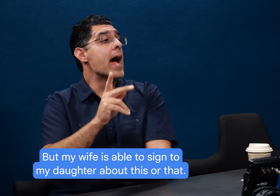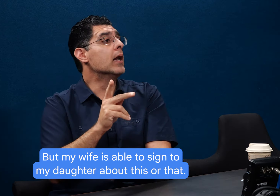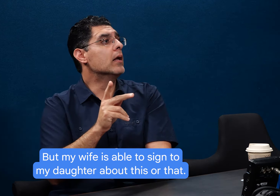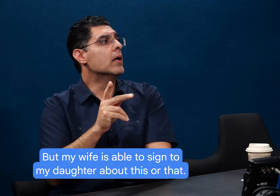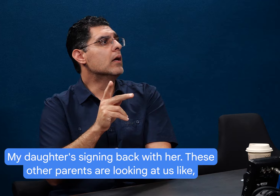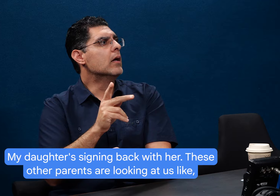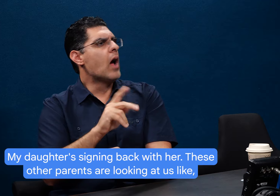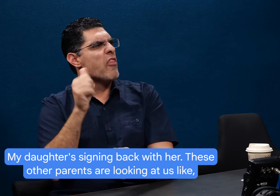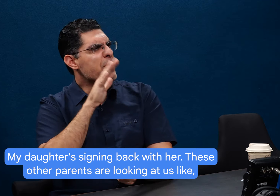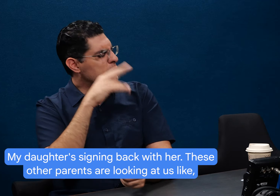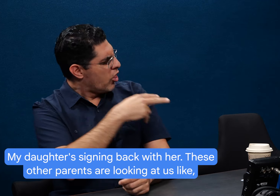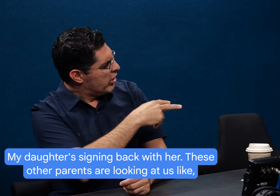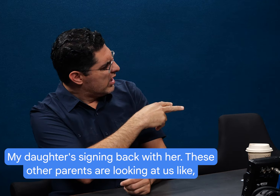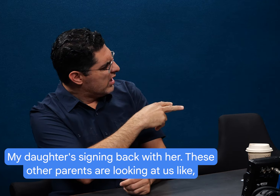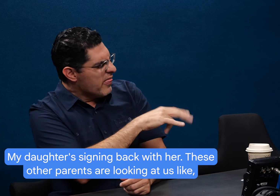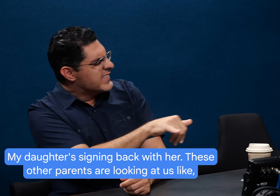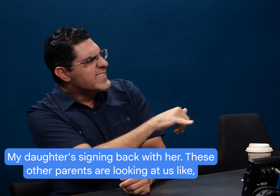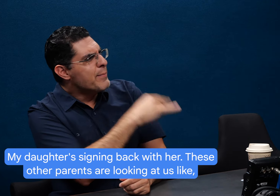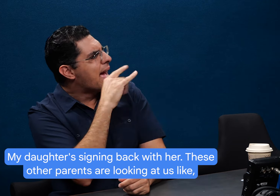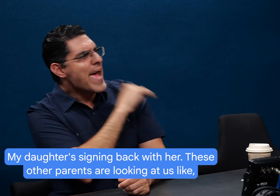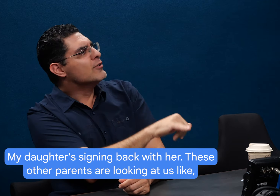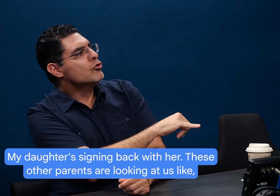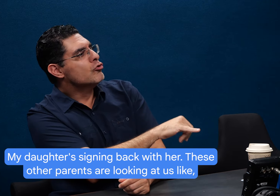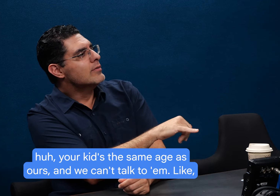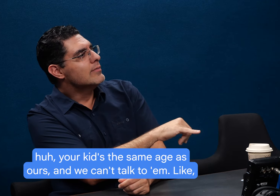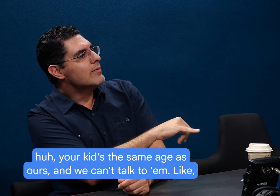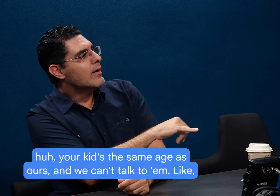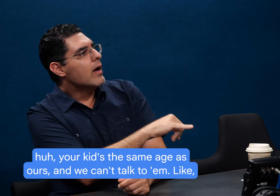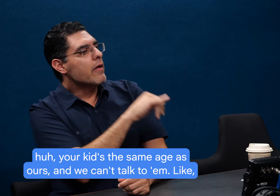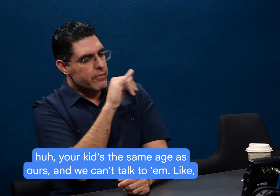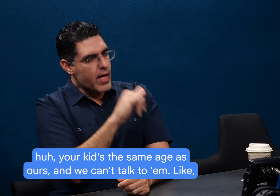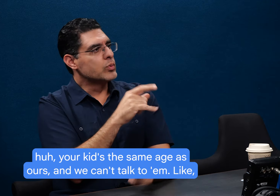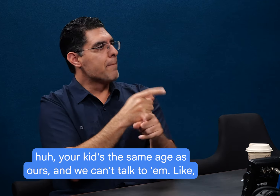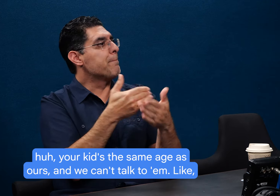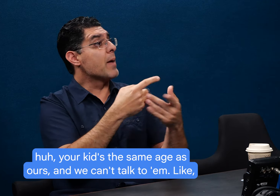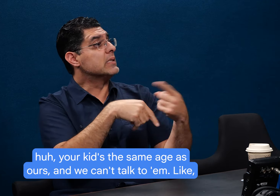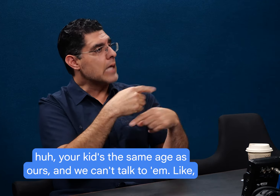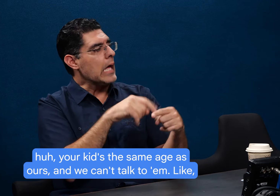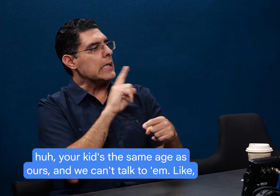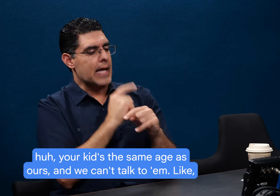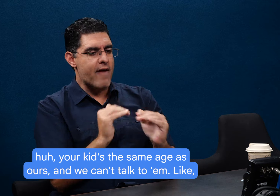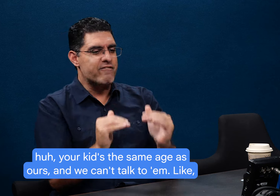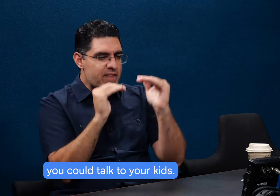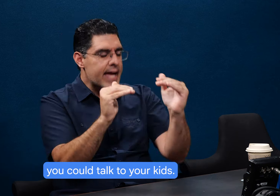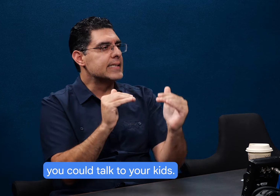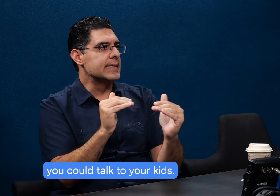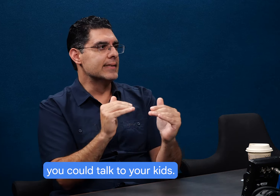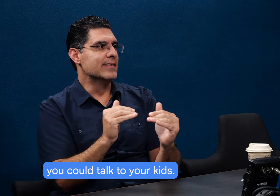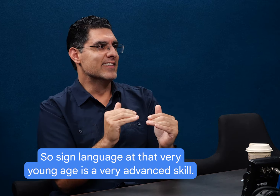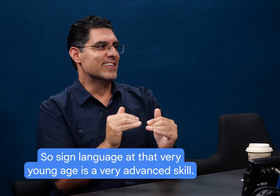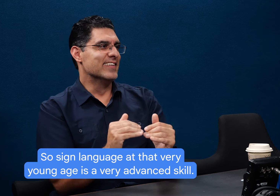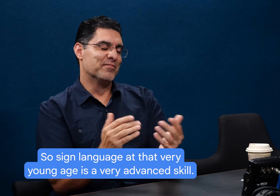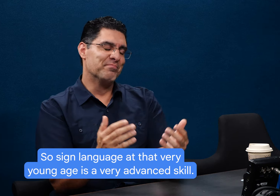about this or that. My daughter's signing back with her. These other parents are looking at us like, huh, your kid's the same age as ours, and we can't talk to them like you can talk